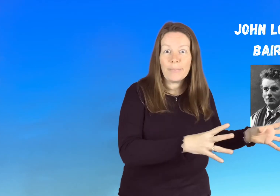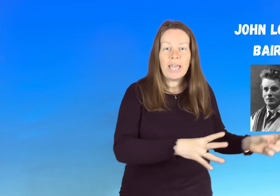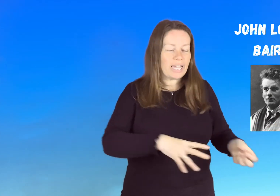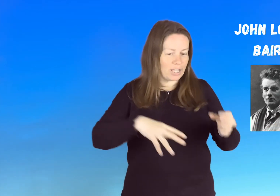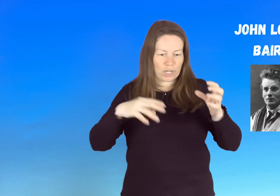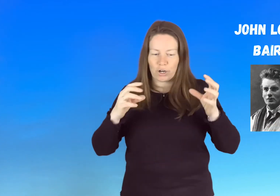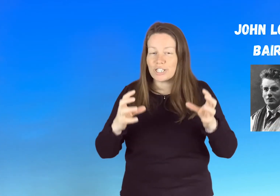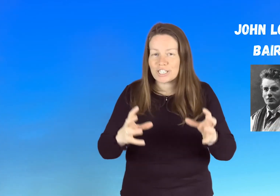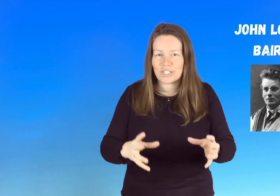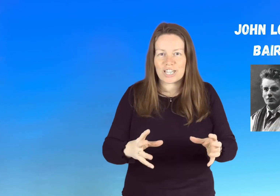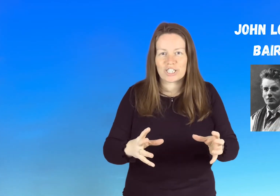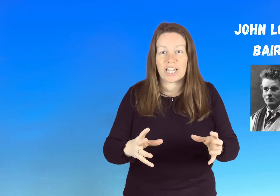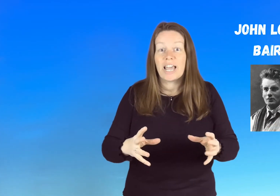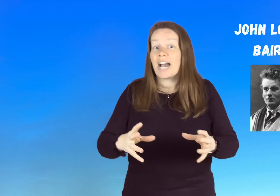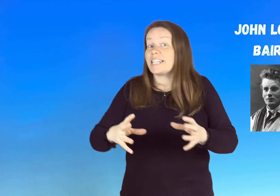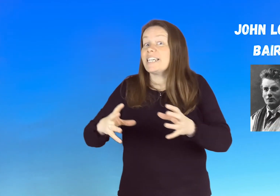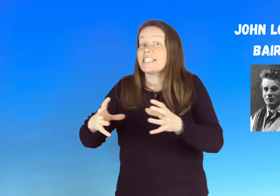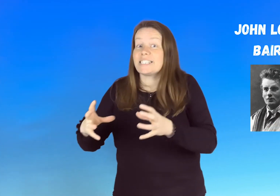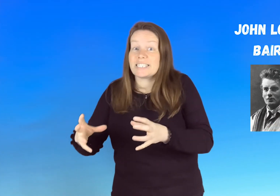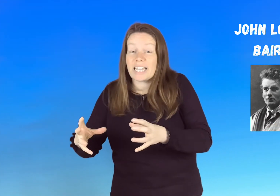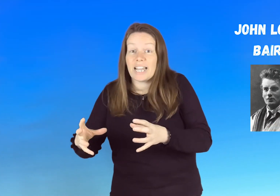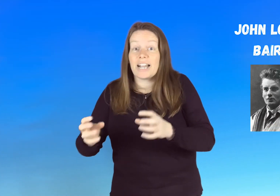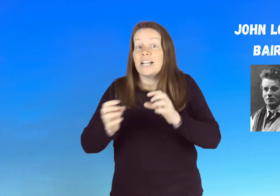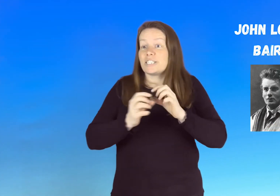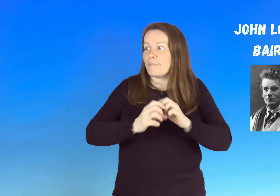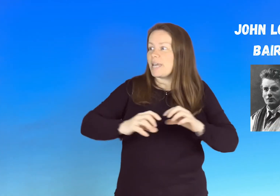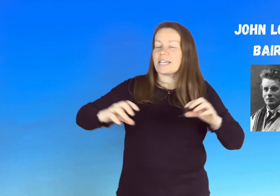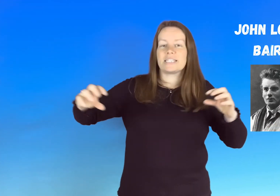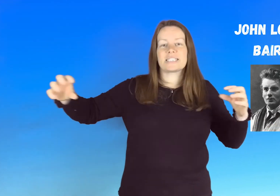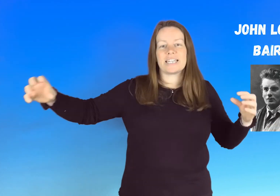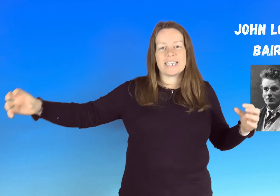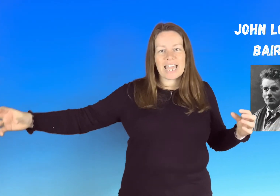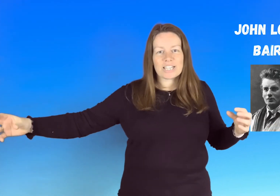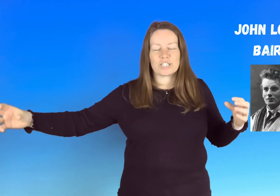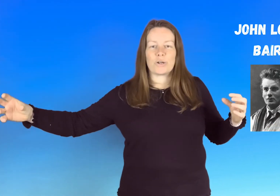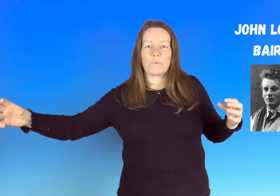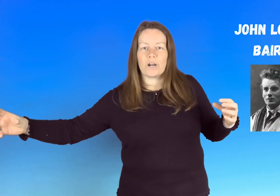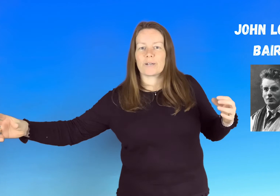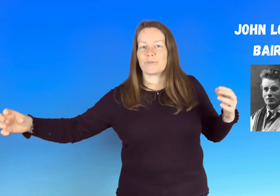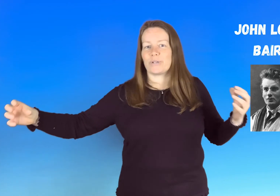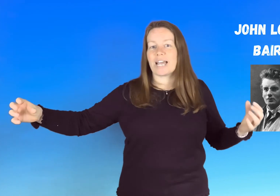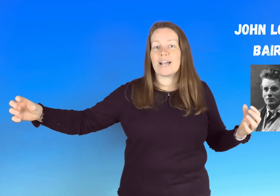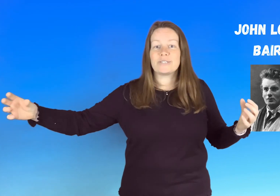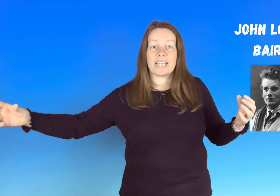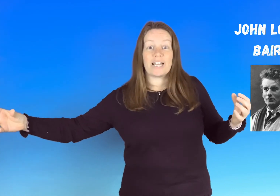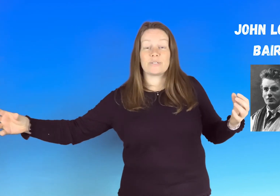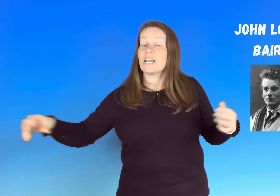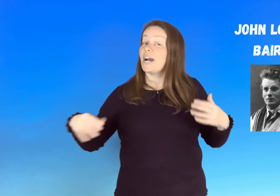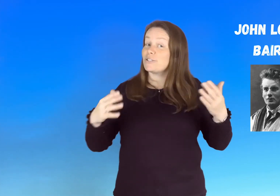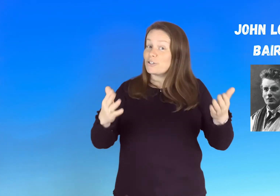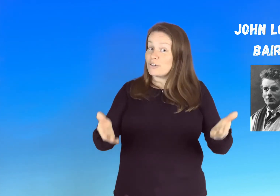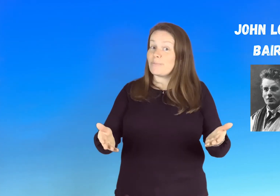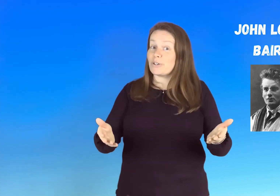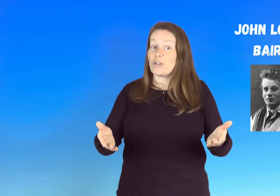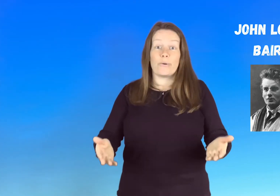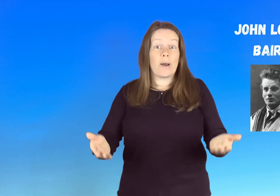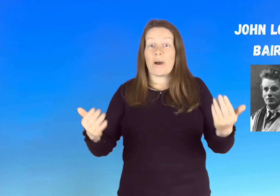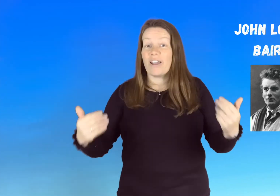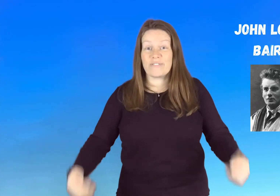he had the concentration and he had the desire to make this connection work between house to house i don't know about you but i've